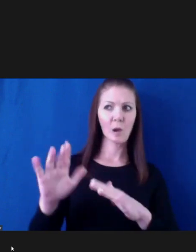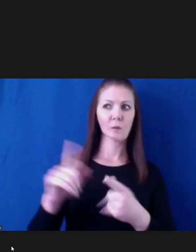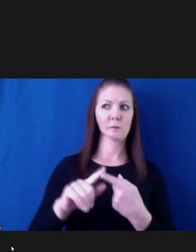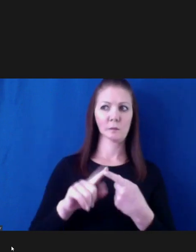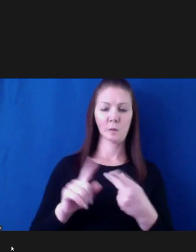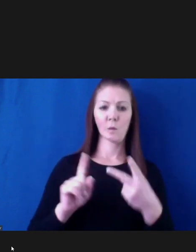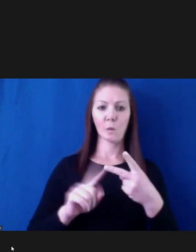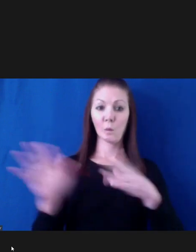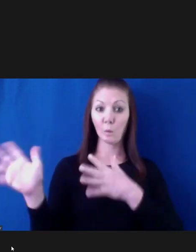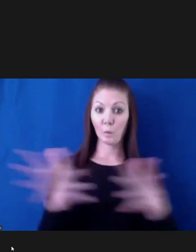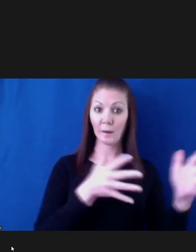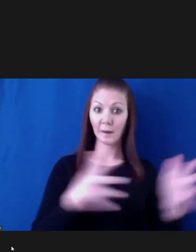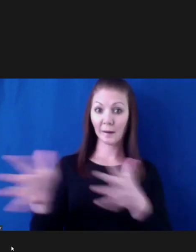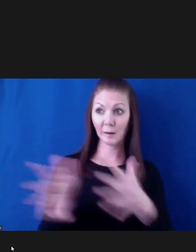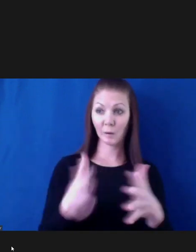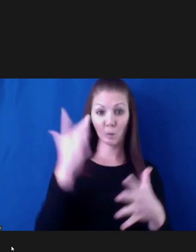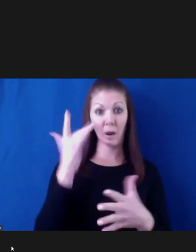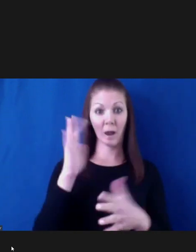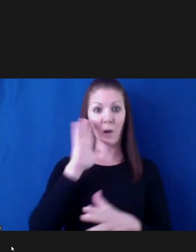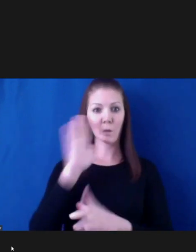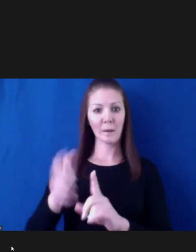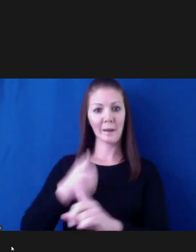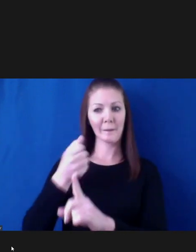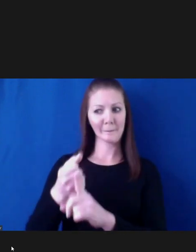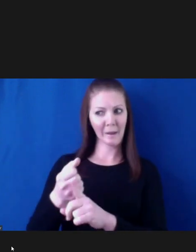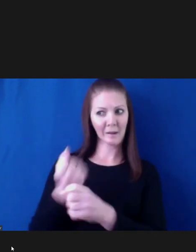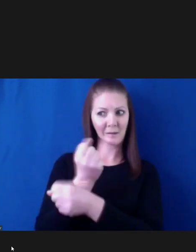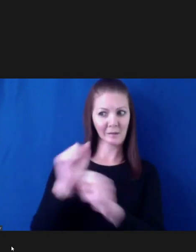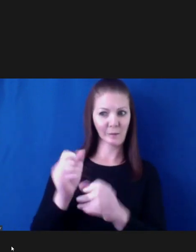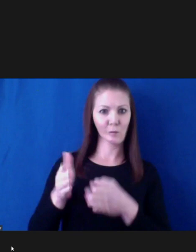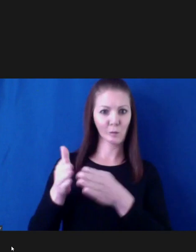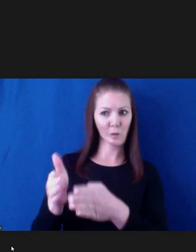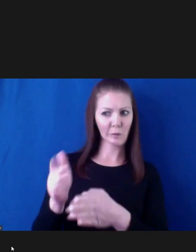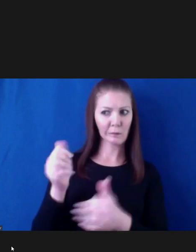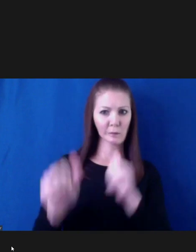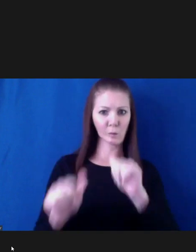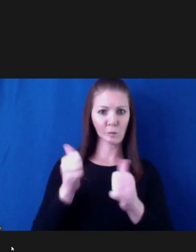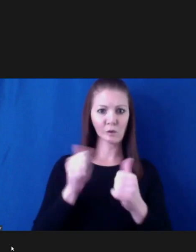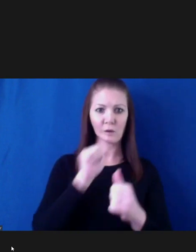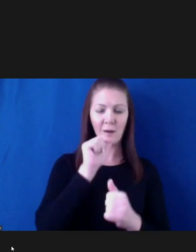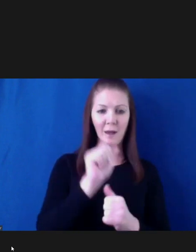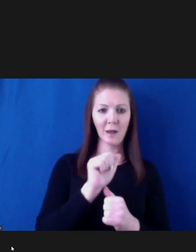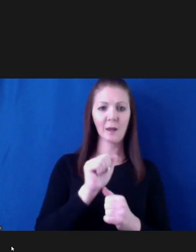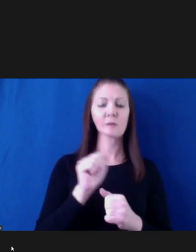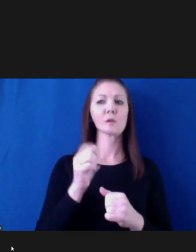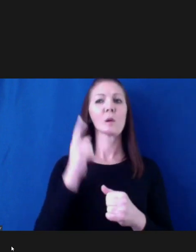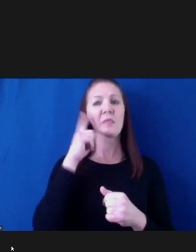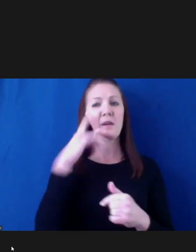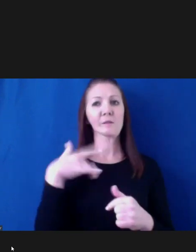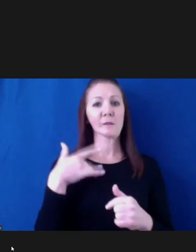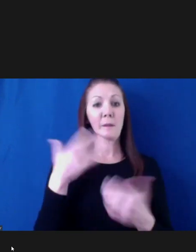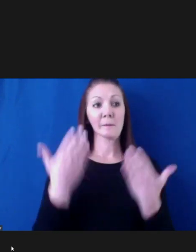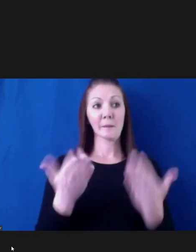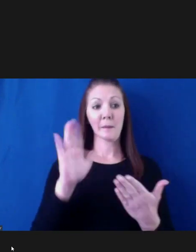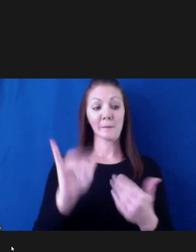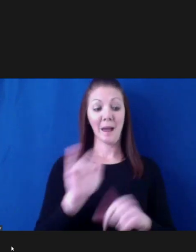that impacts road safety. So, we expect by later this afternoon, we'll have a recommendation on the truck,